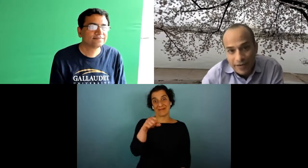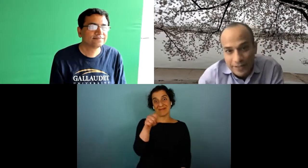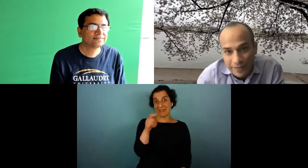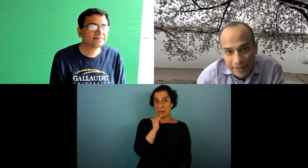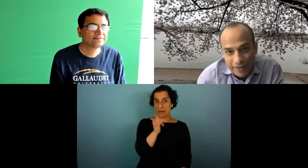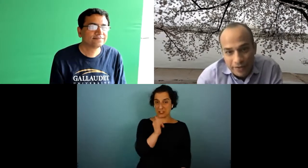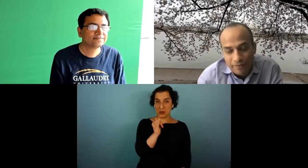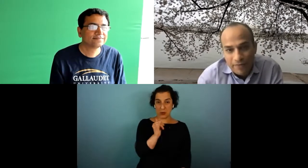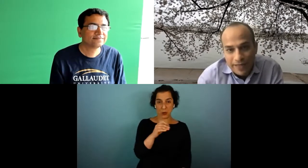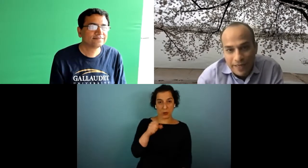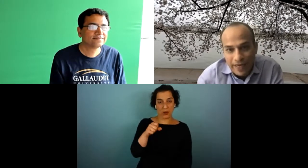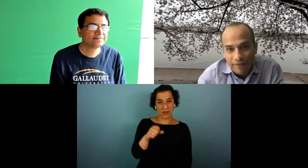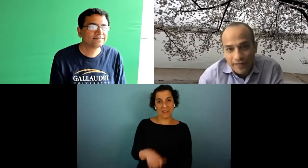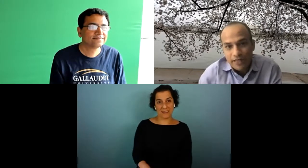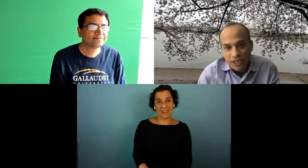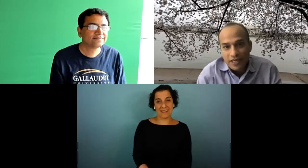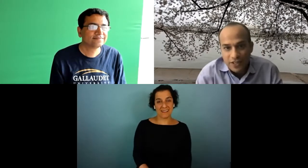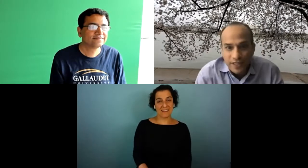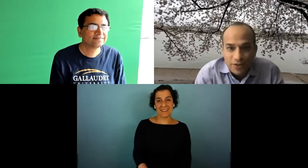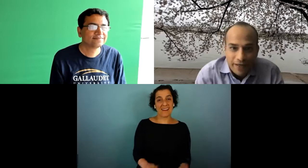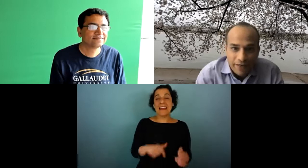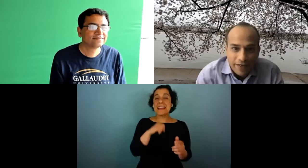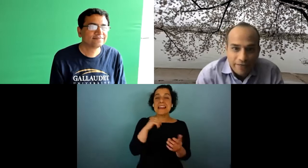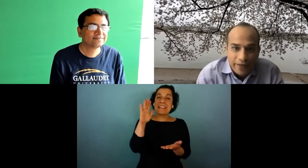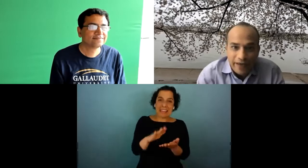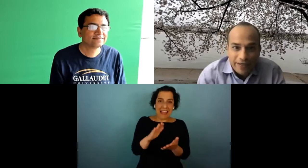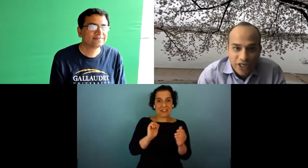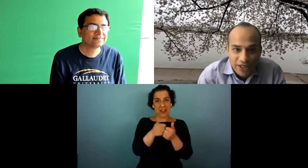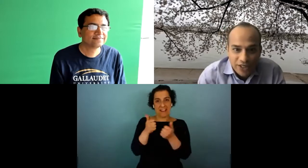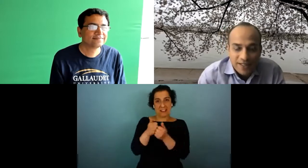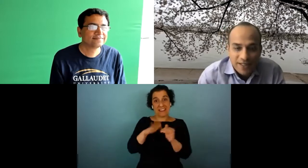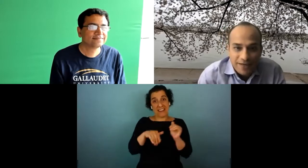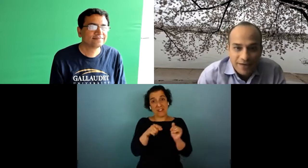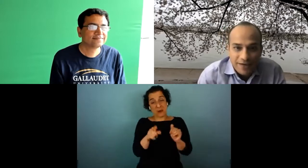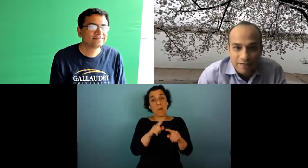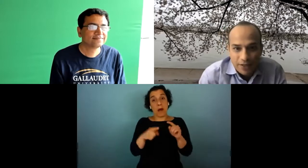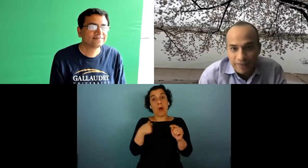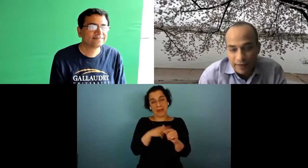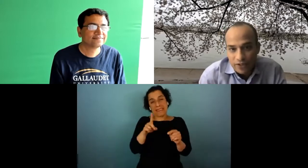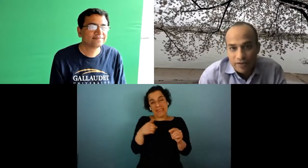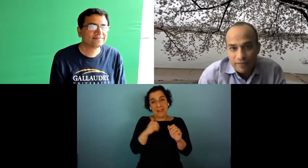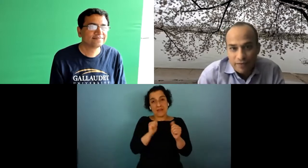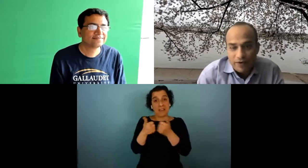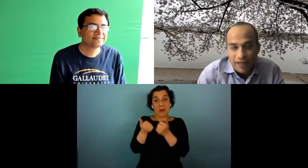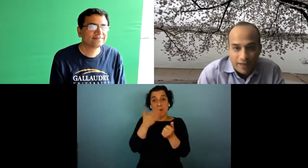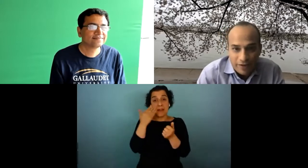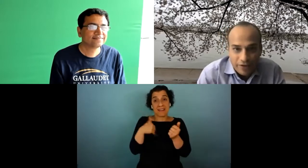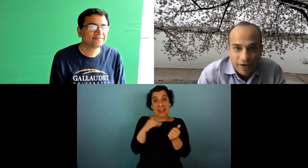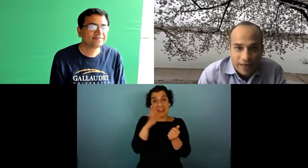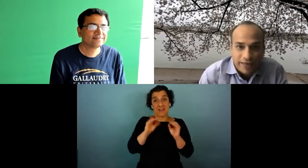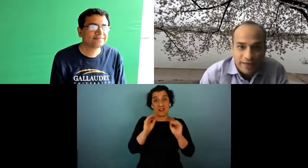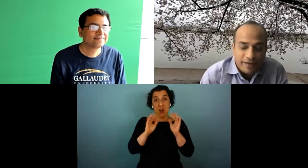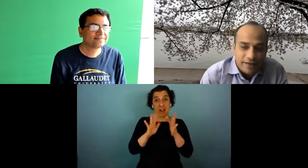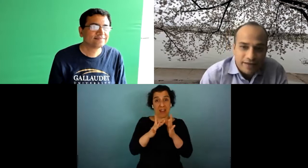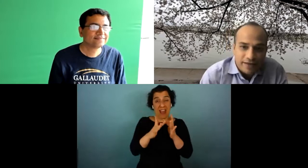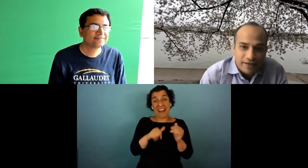i i you know i didn't have as many challenges as you did but we had challenges uh because i've never taught online or did not